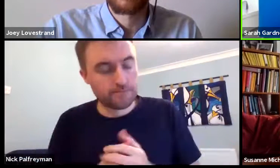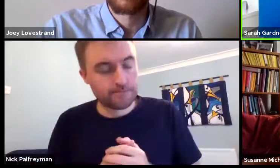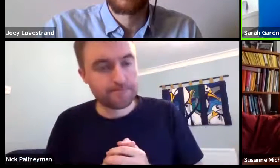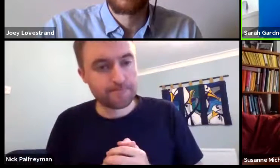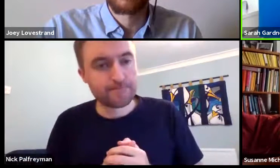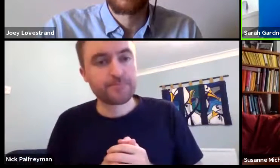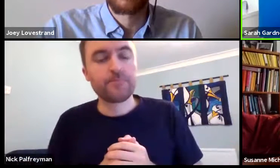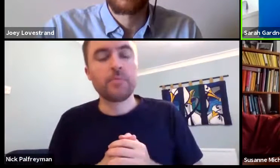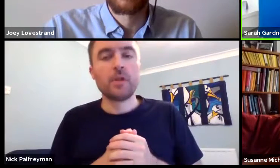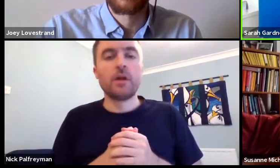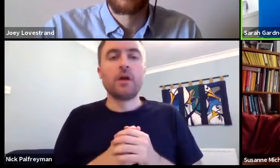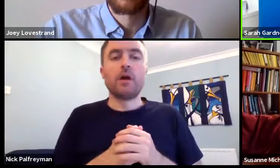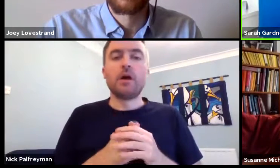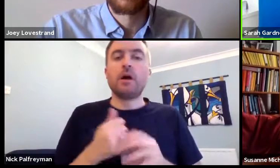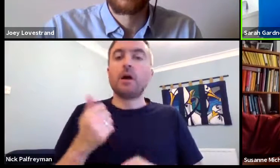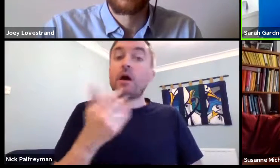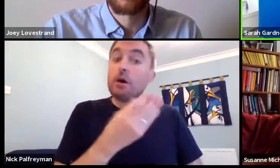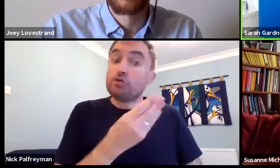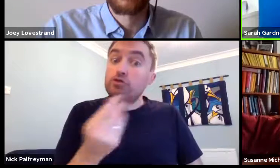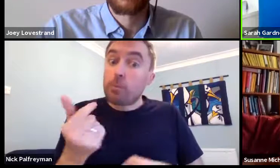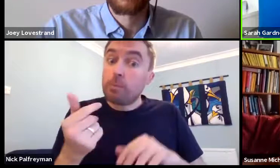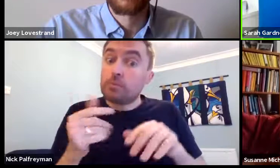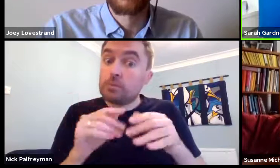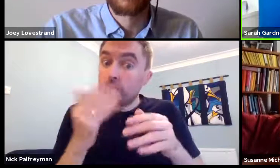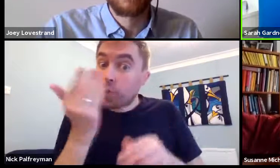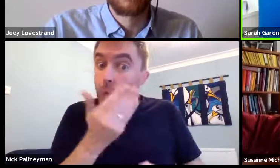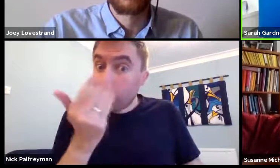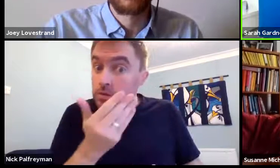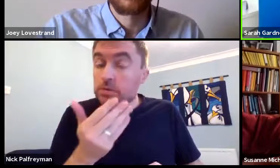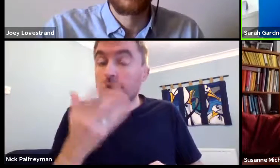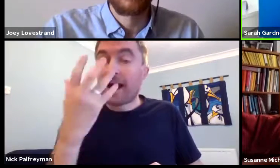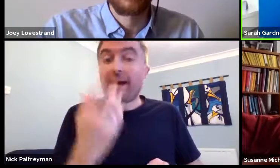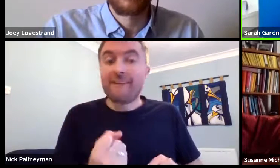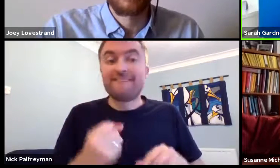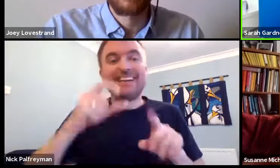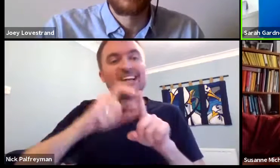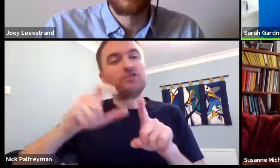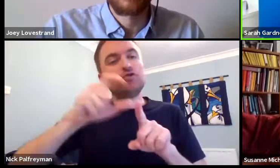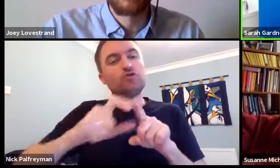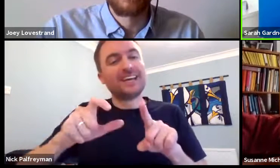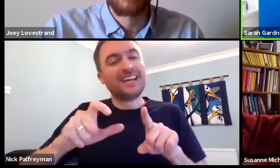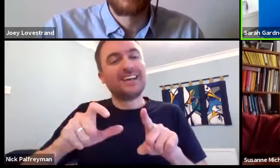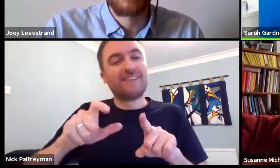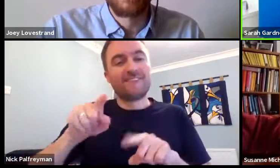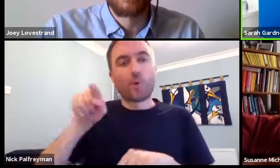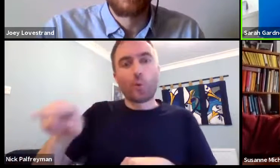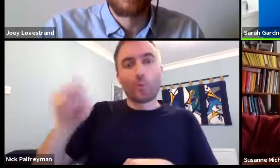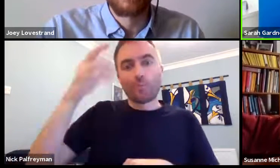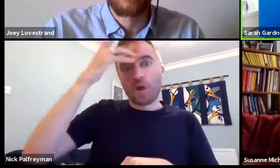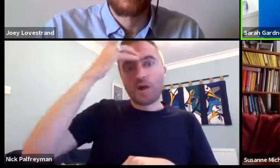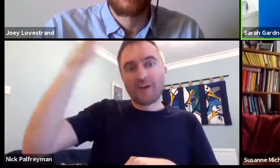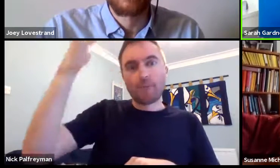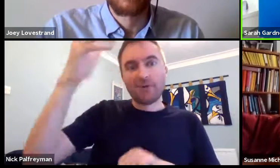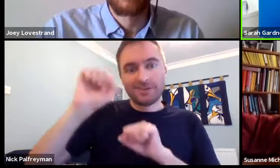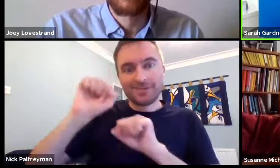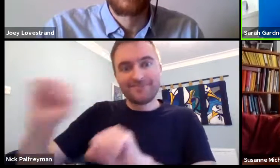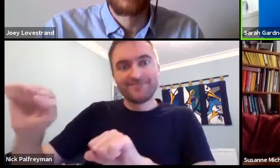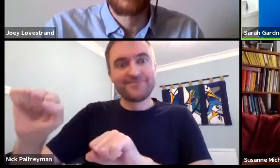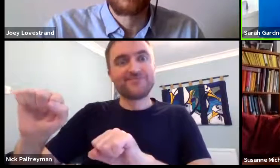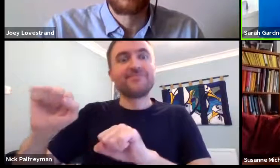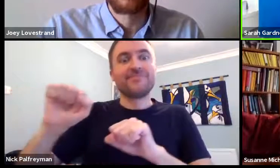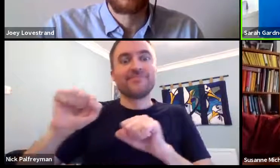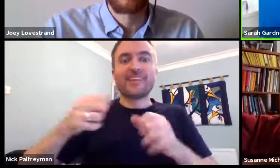for any sign language acquisition and knowledge. And some schools have a dictionary